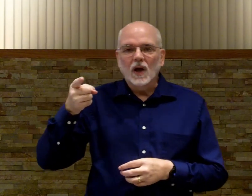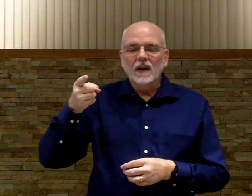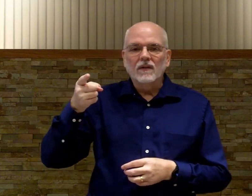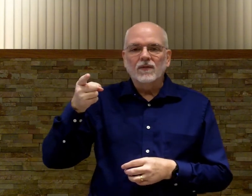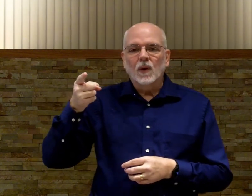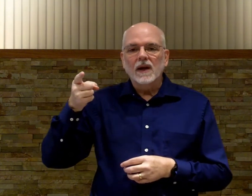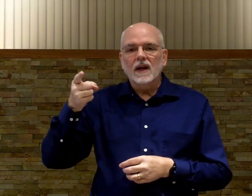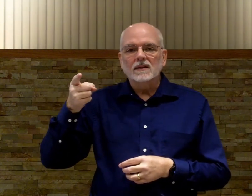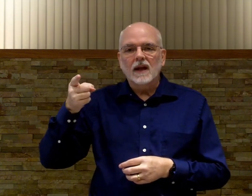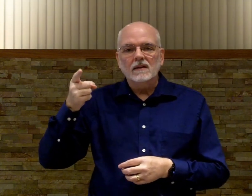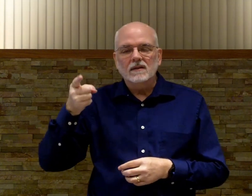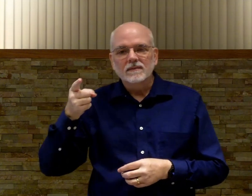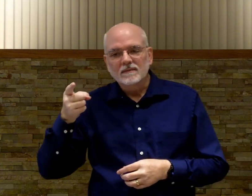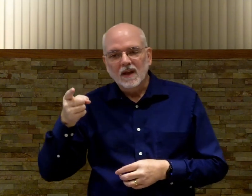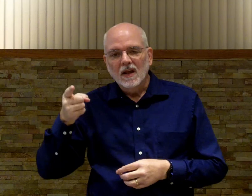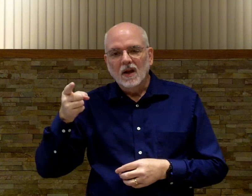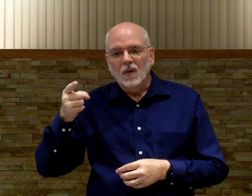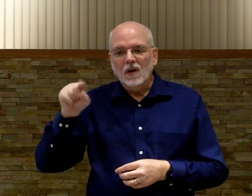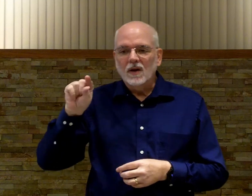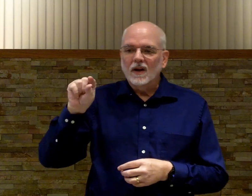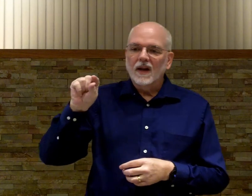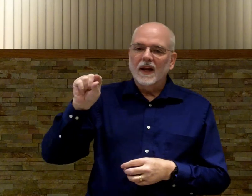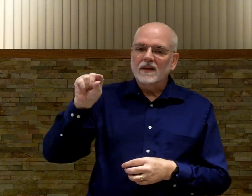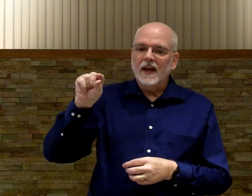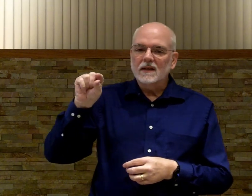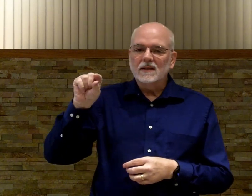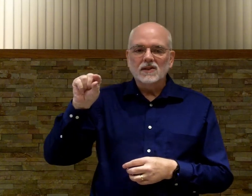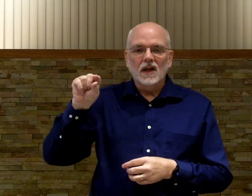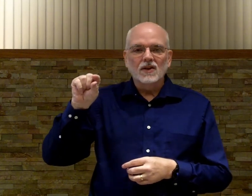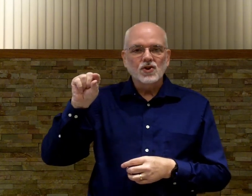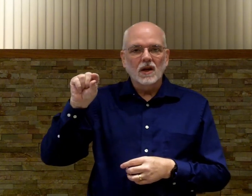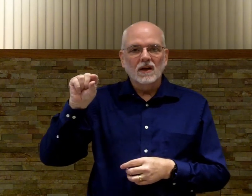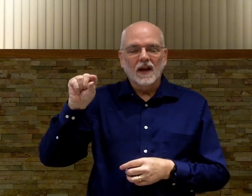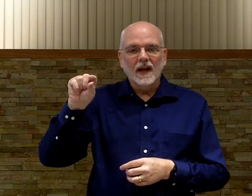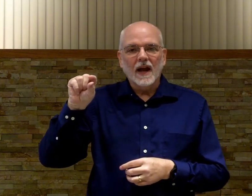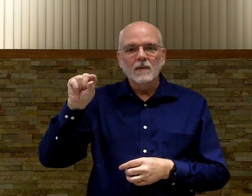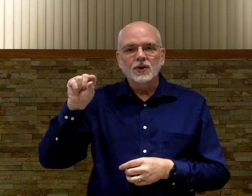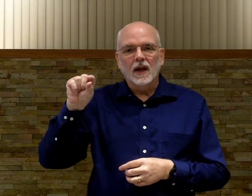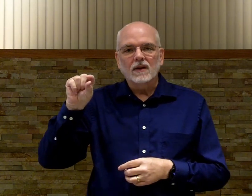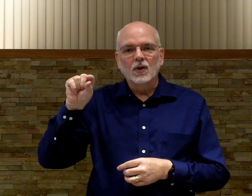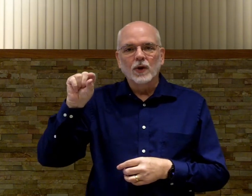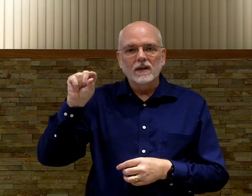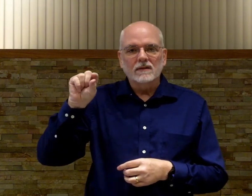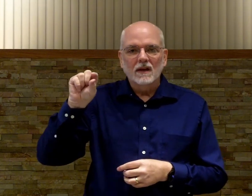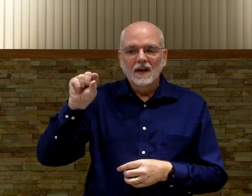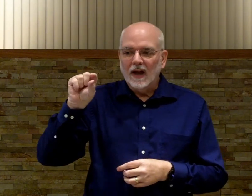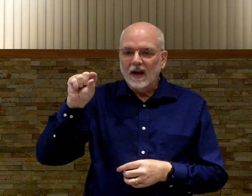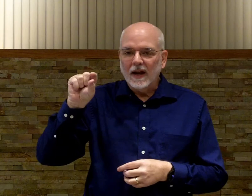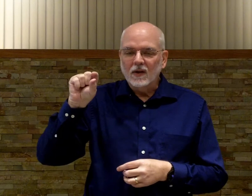done in 49 states. Or in Texas, it's done G. Like, I do much like grits. I like